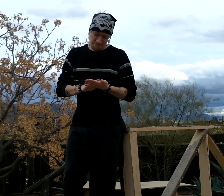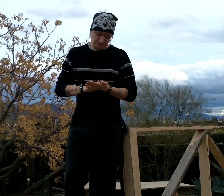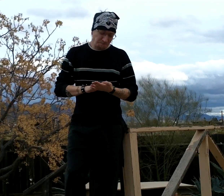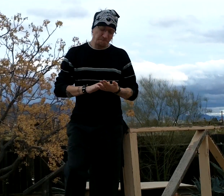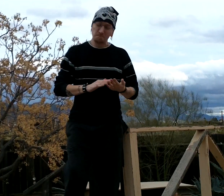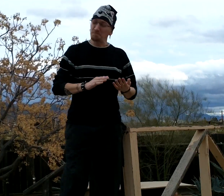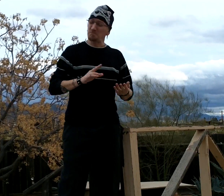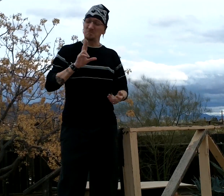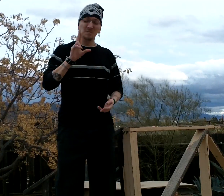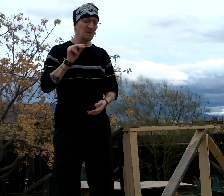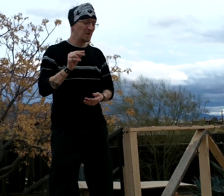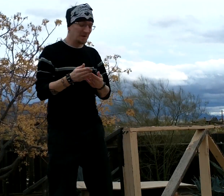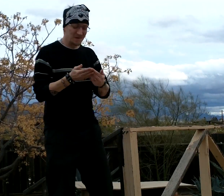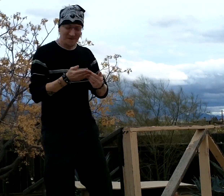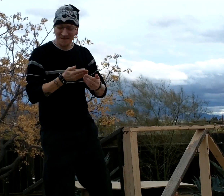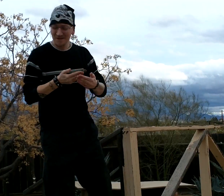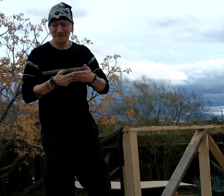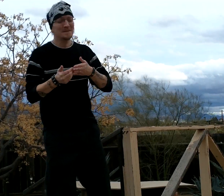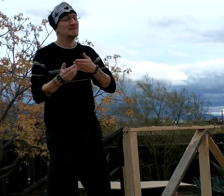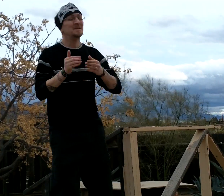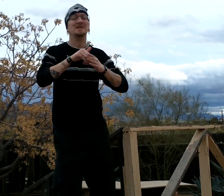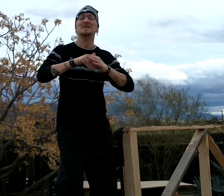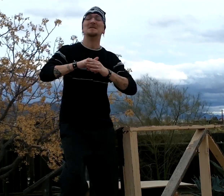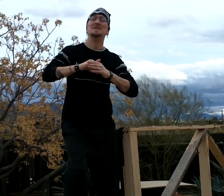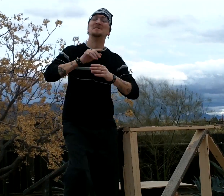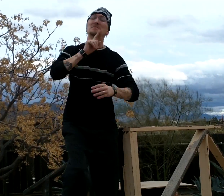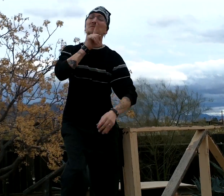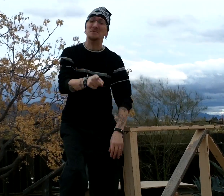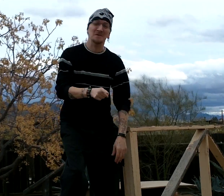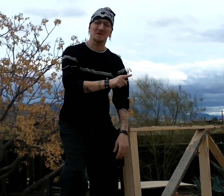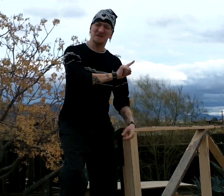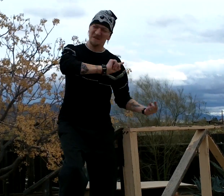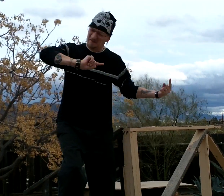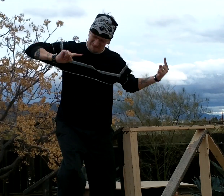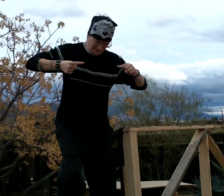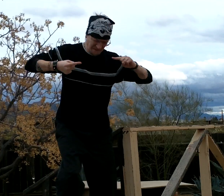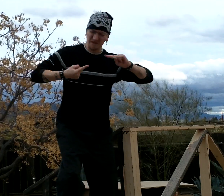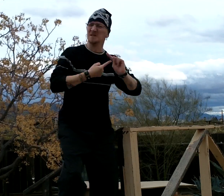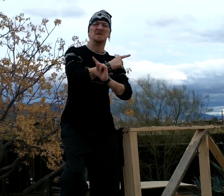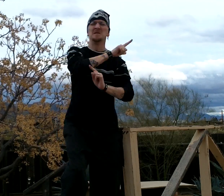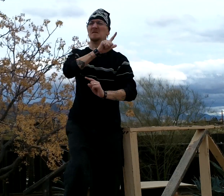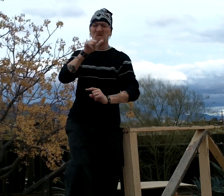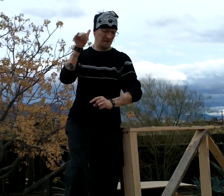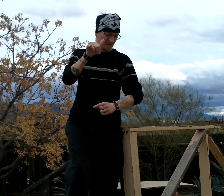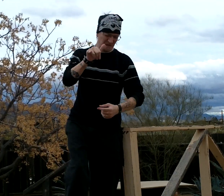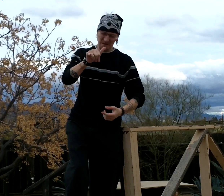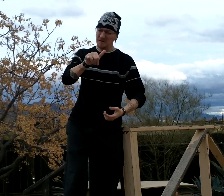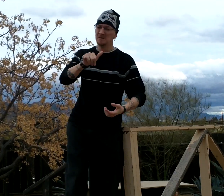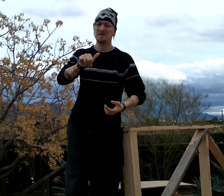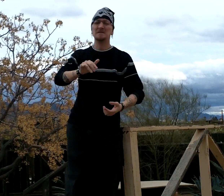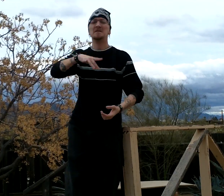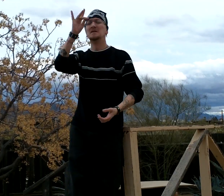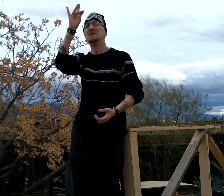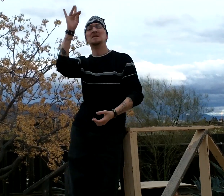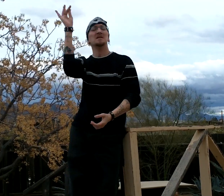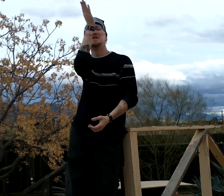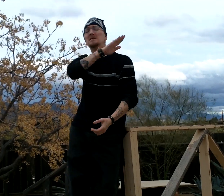comfort in the truth Pain is the harder you find I'm never gonna dance